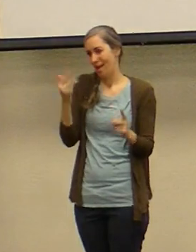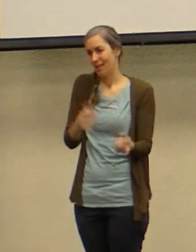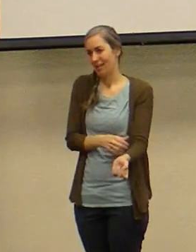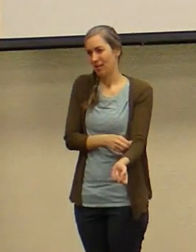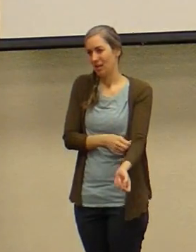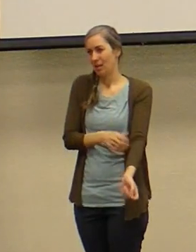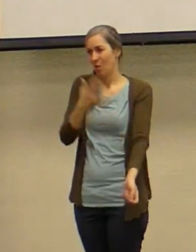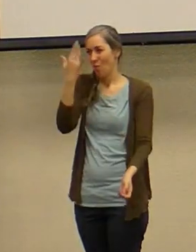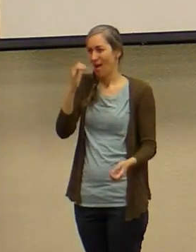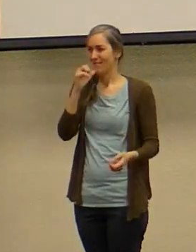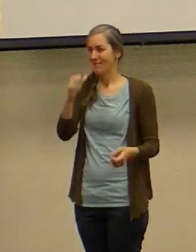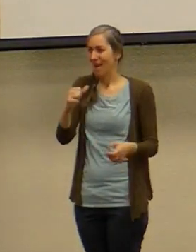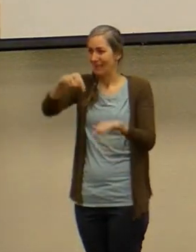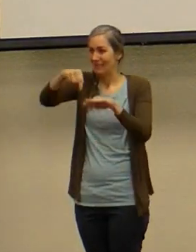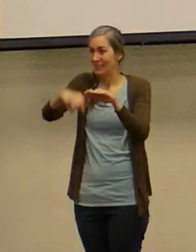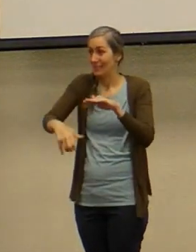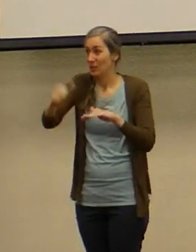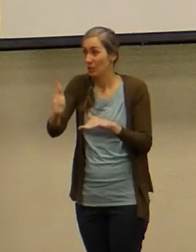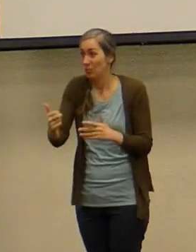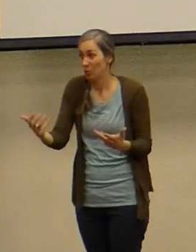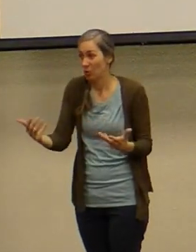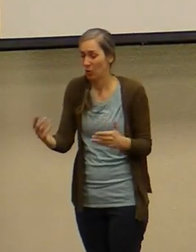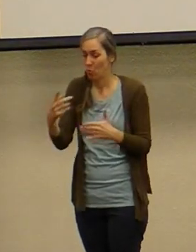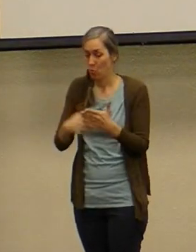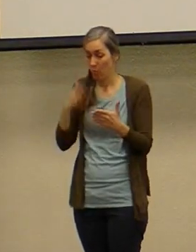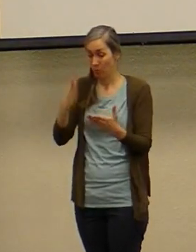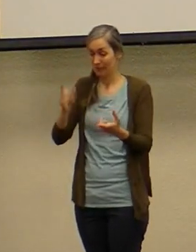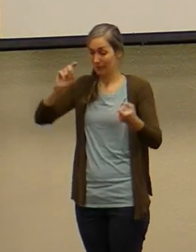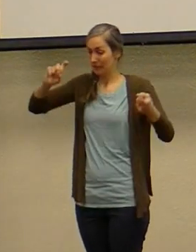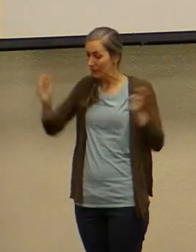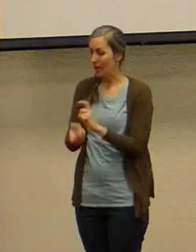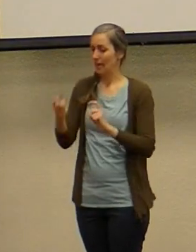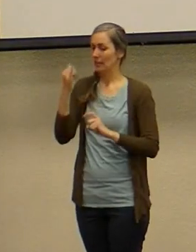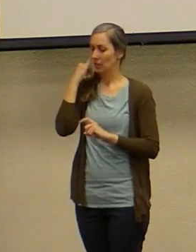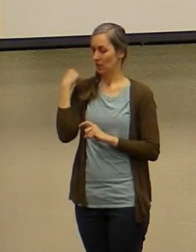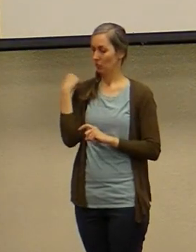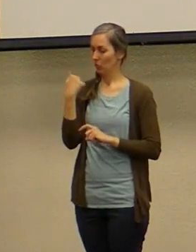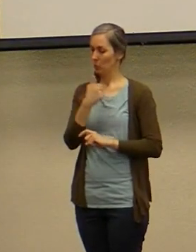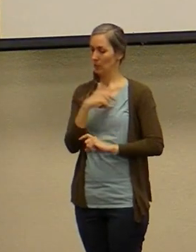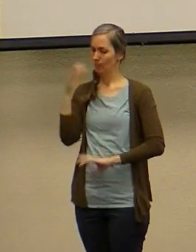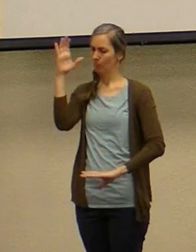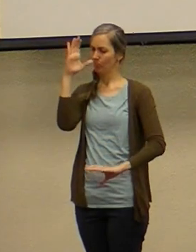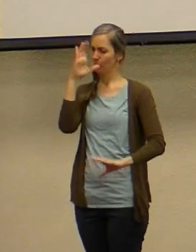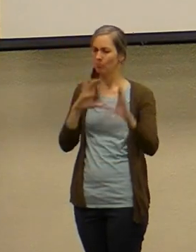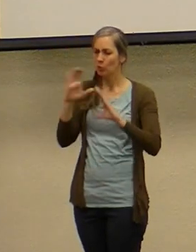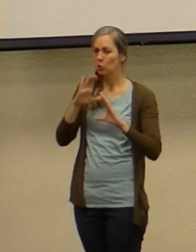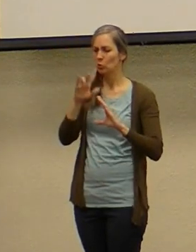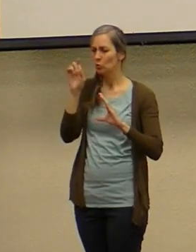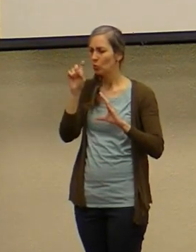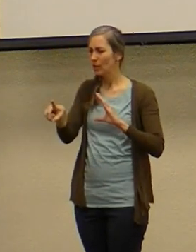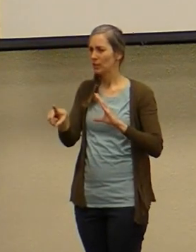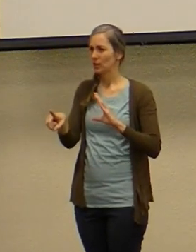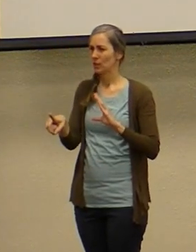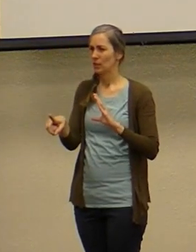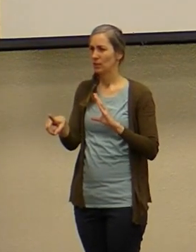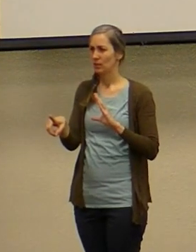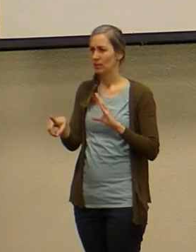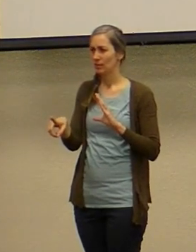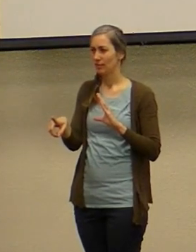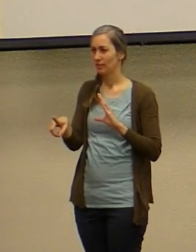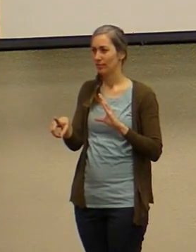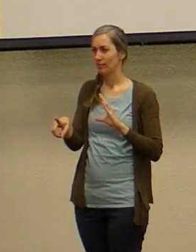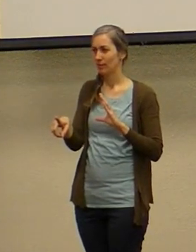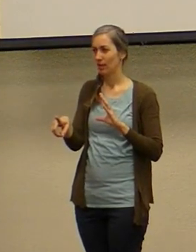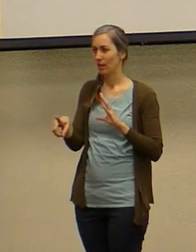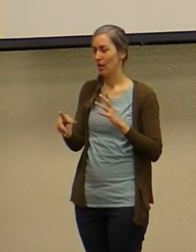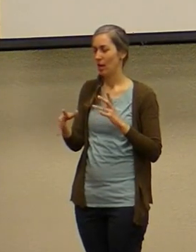why not go deeper what would change in our churches if we pursued this question in the arms of Jesus in community